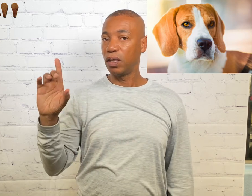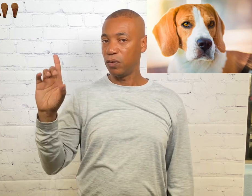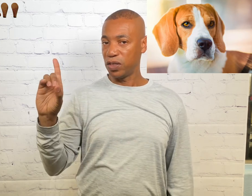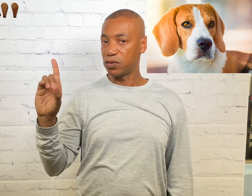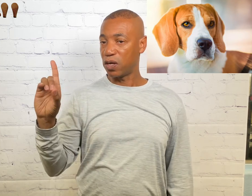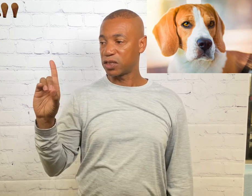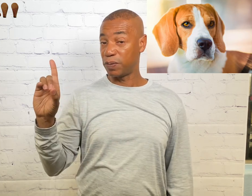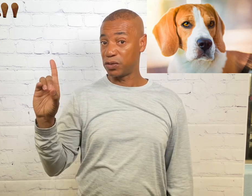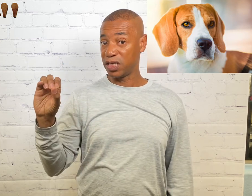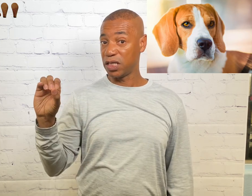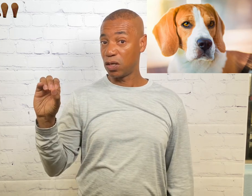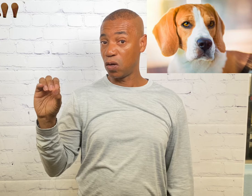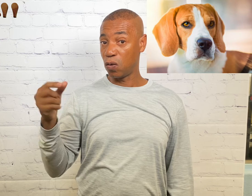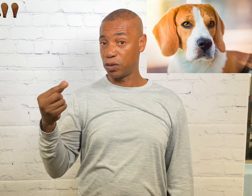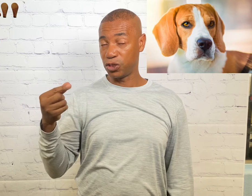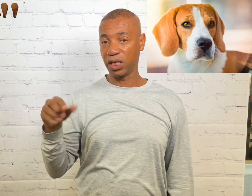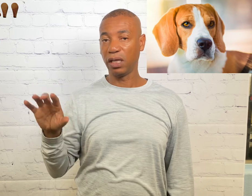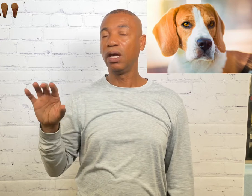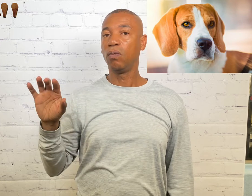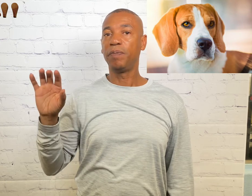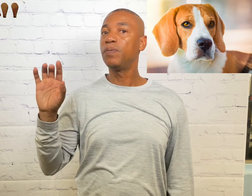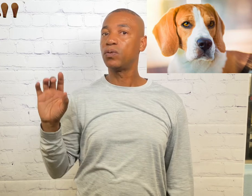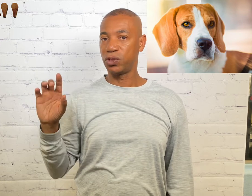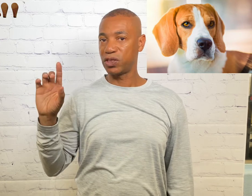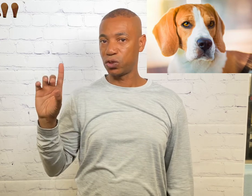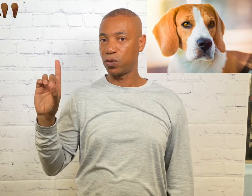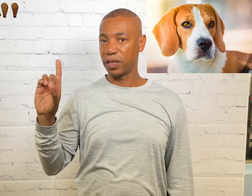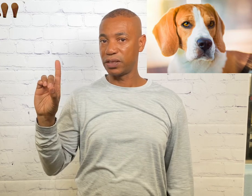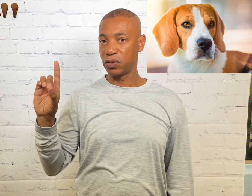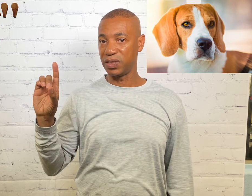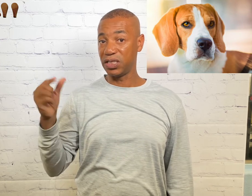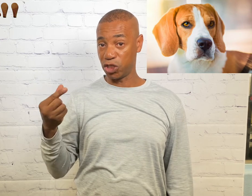we know dog is spelled D-O-G. What people will do as a shortcut is go D-G.